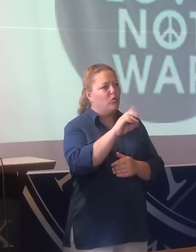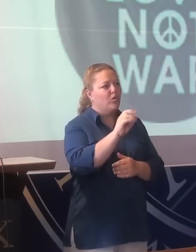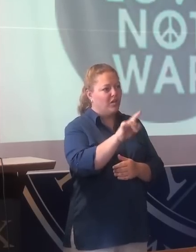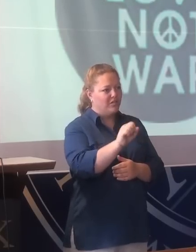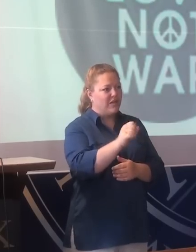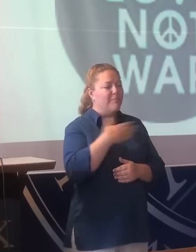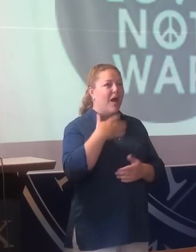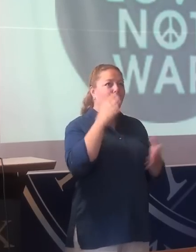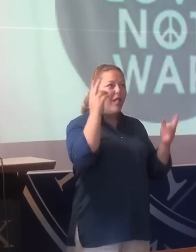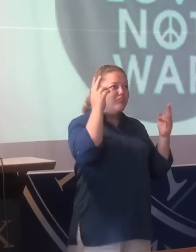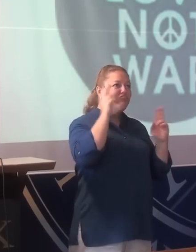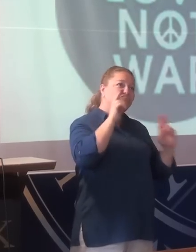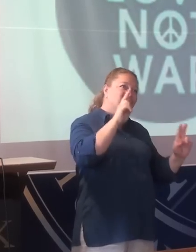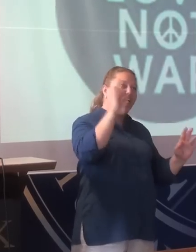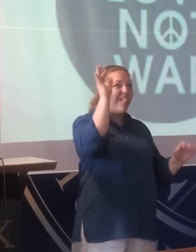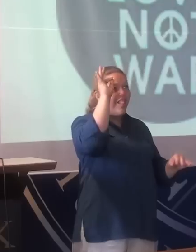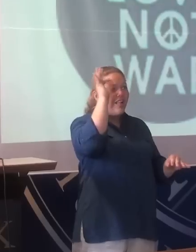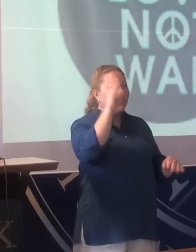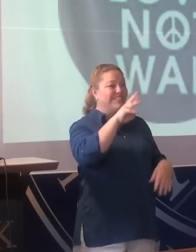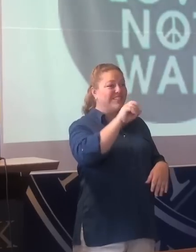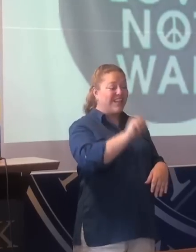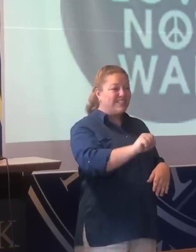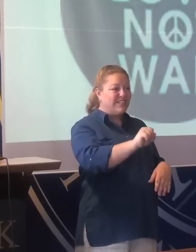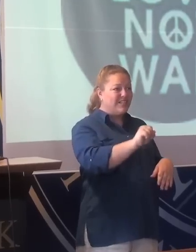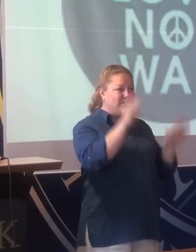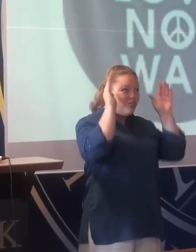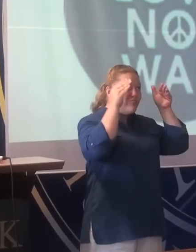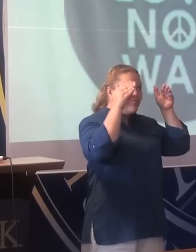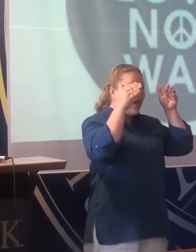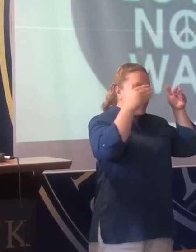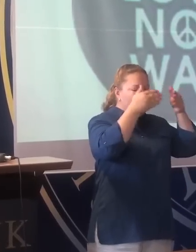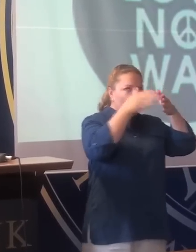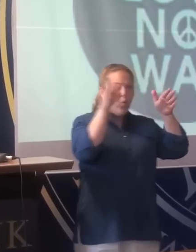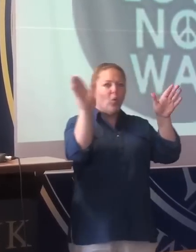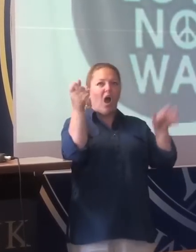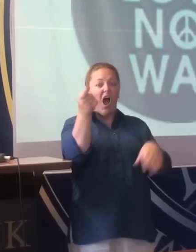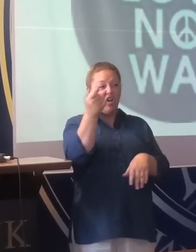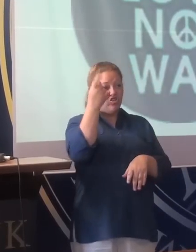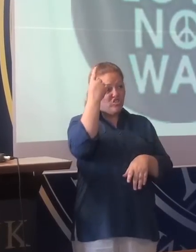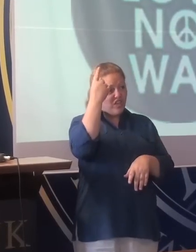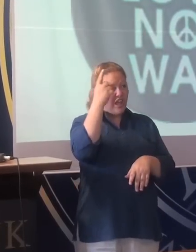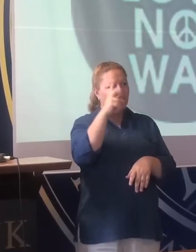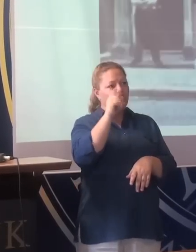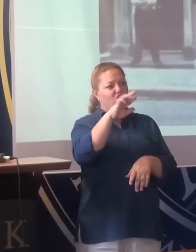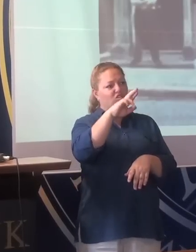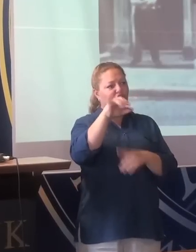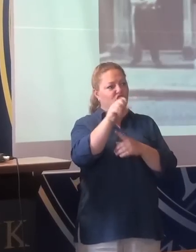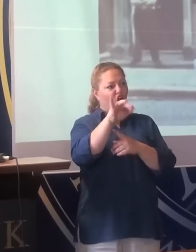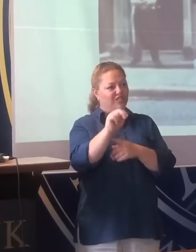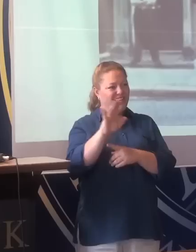60s mentality grew to understand the wisdom of a man called Dr. Johnson,